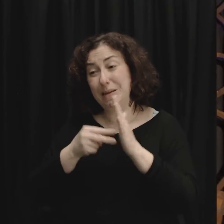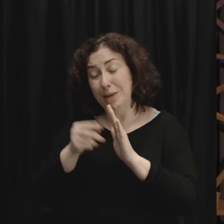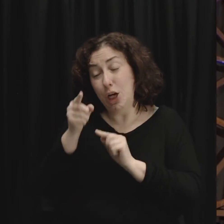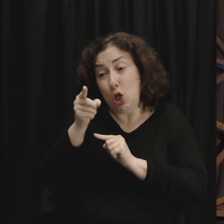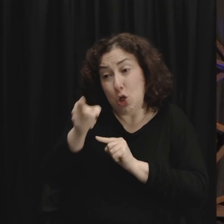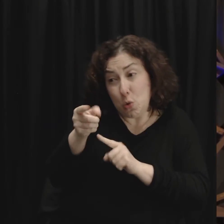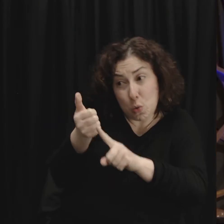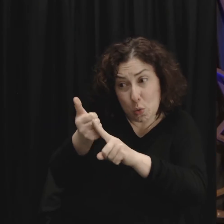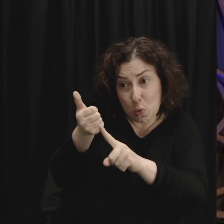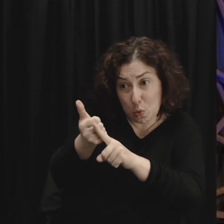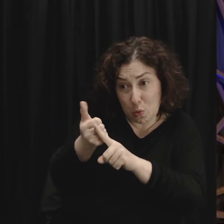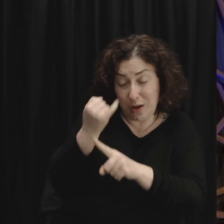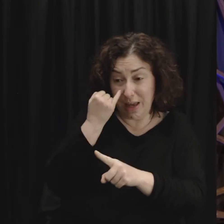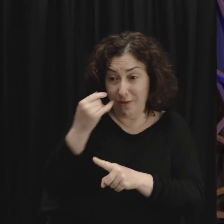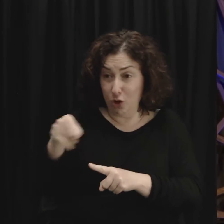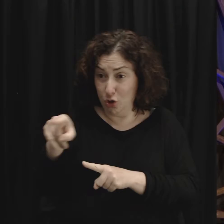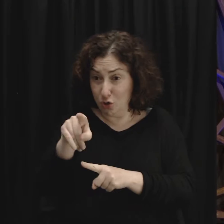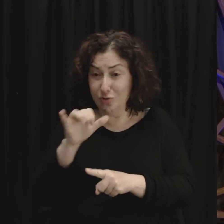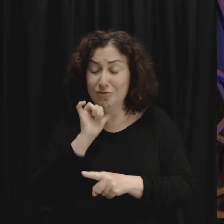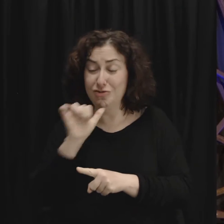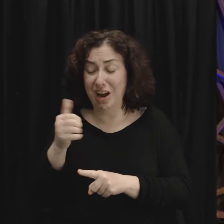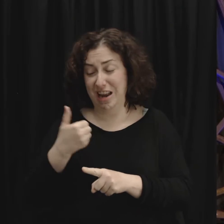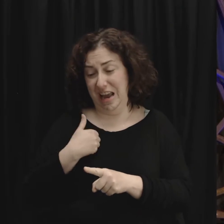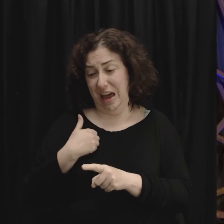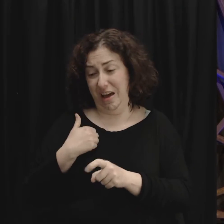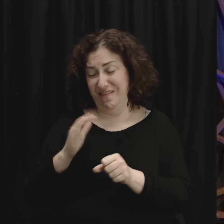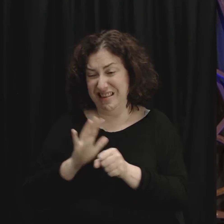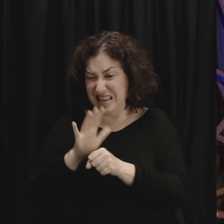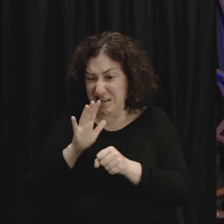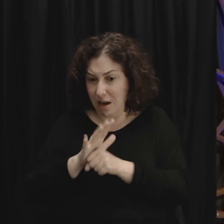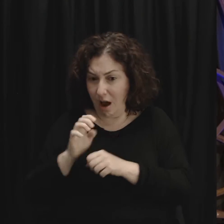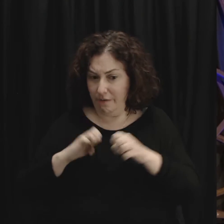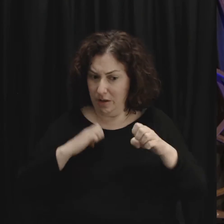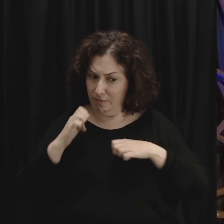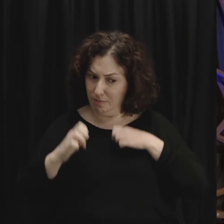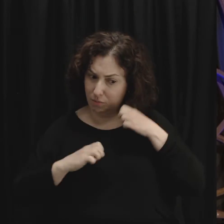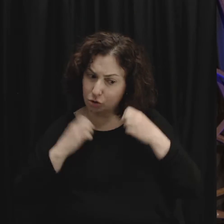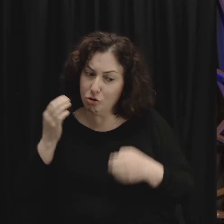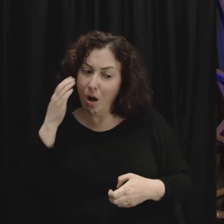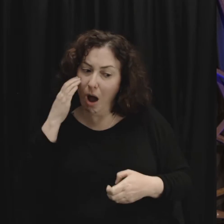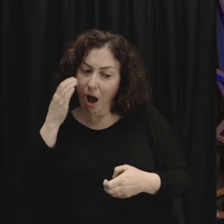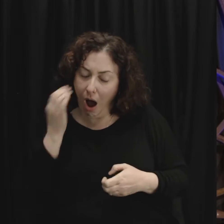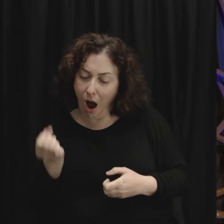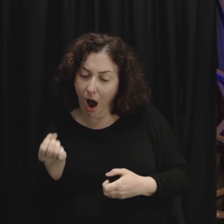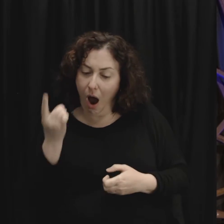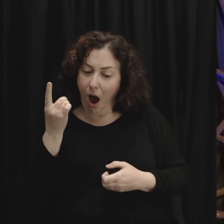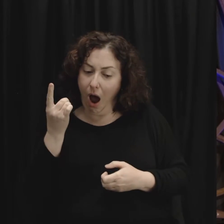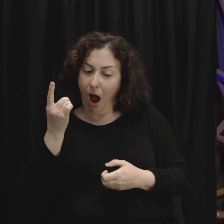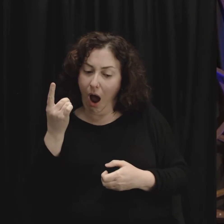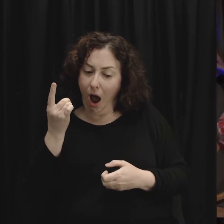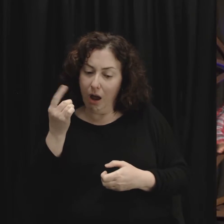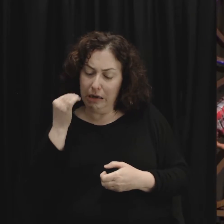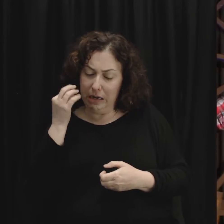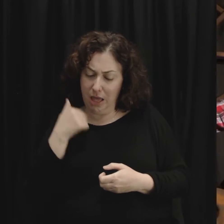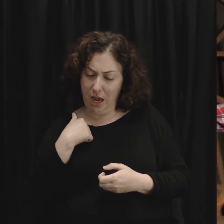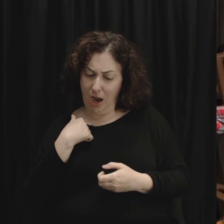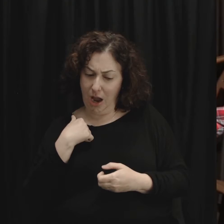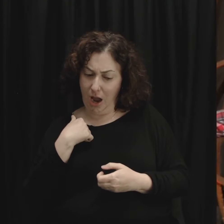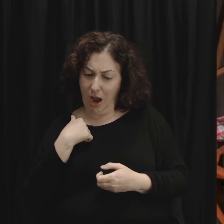are if you do not have enough emotional awareness to go, well, wait a minute. What is the common denominator in all of